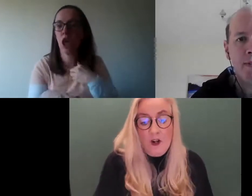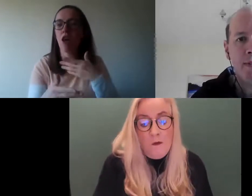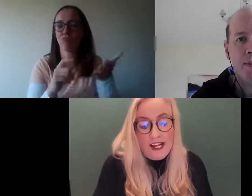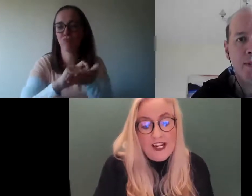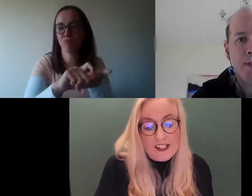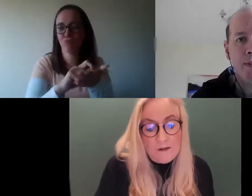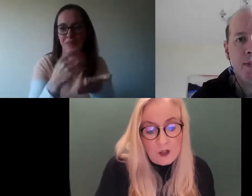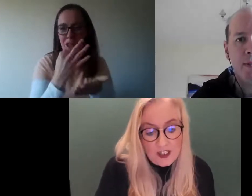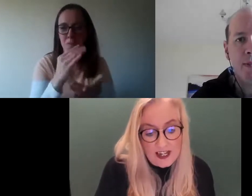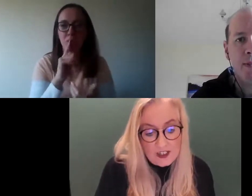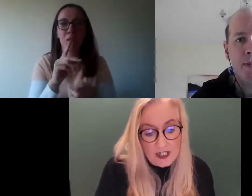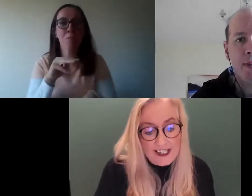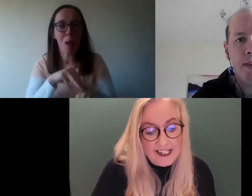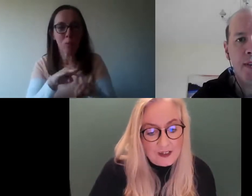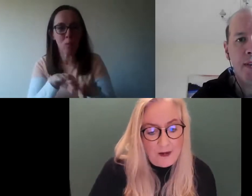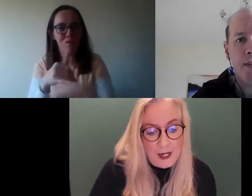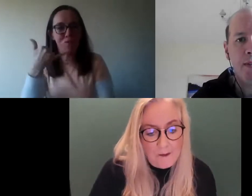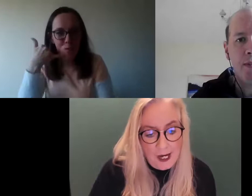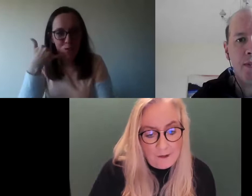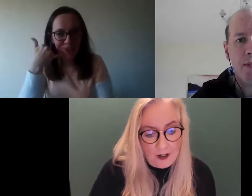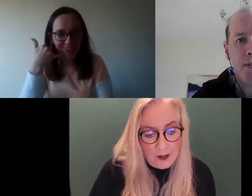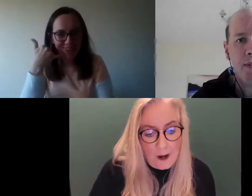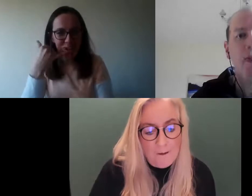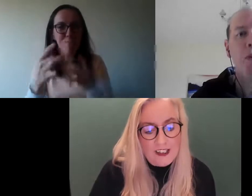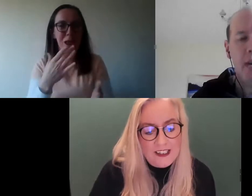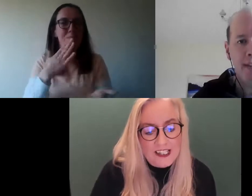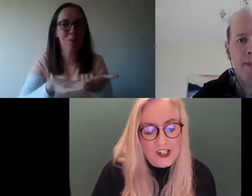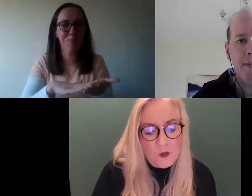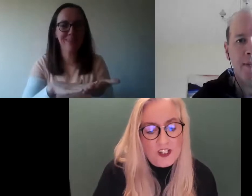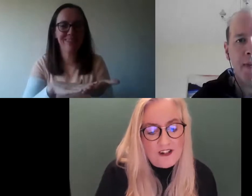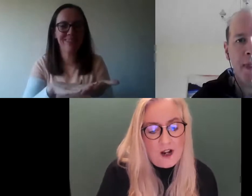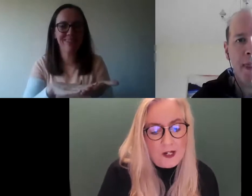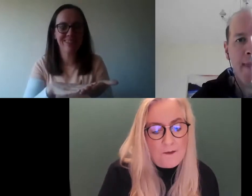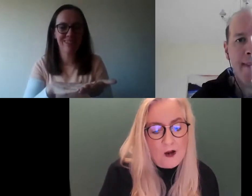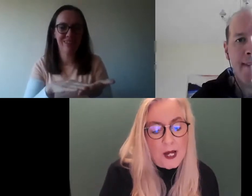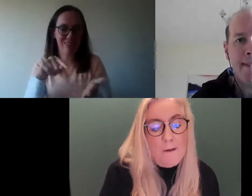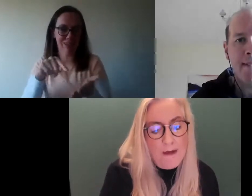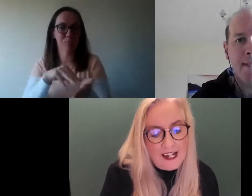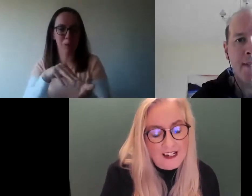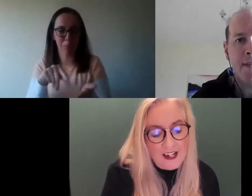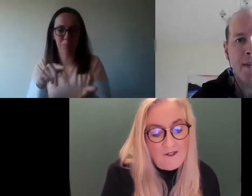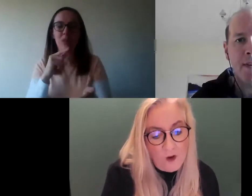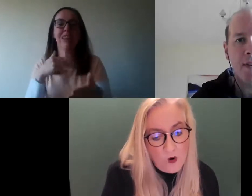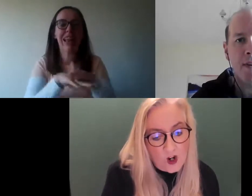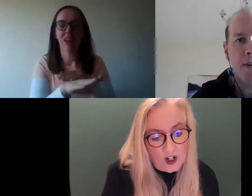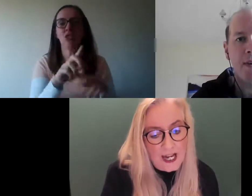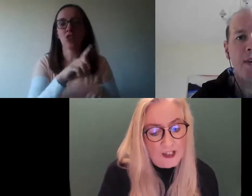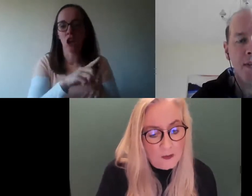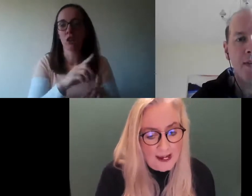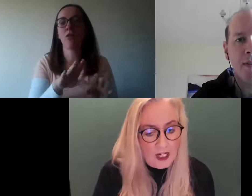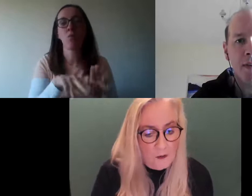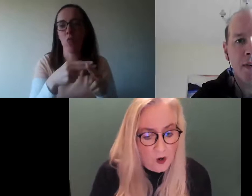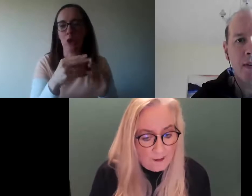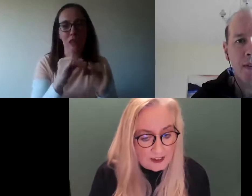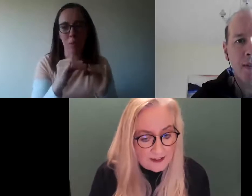Now, normally, any time I go to South Dock, it's pen and paper. But the issue was around about making a phone call